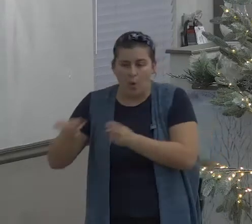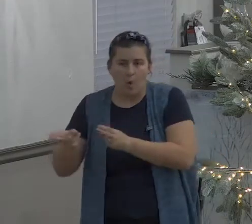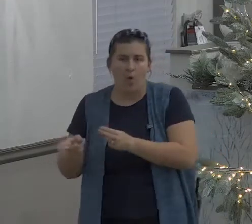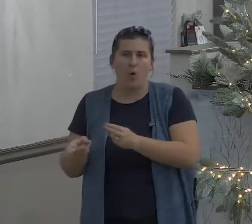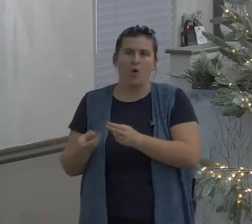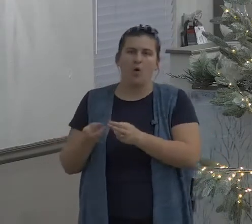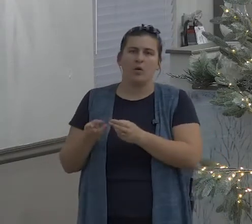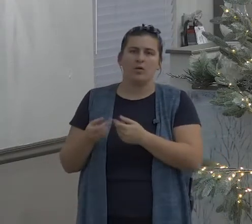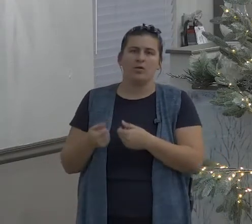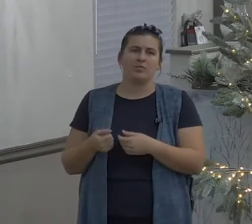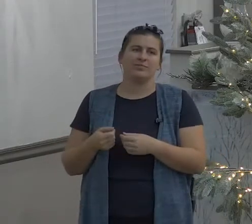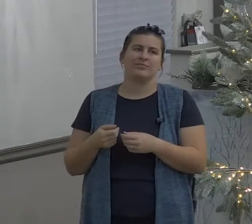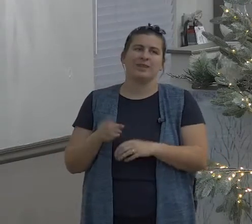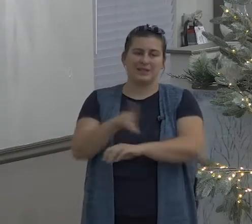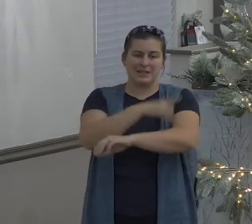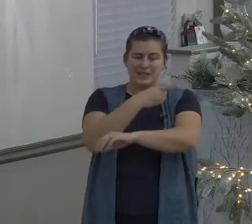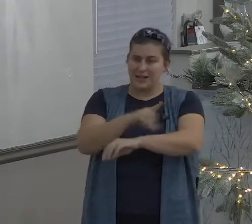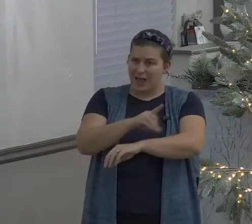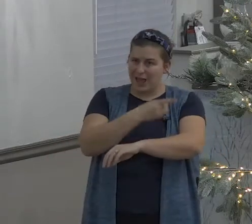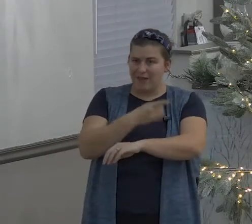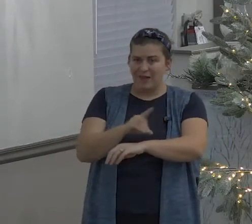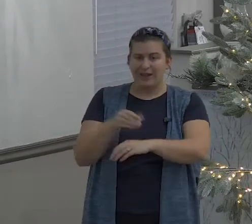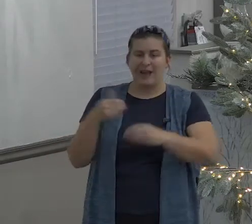our problem is we're impatient